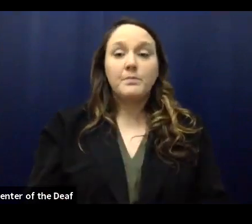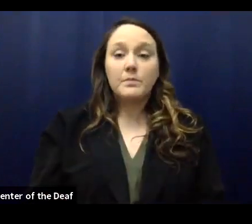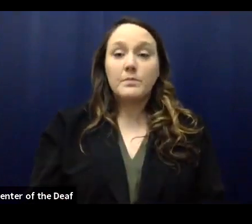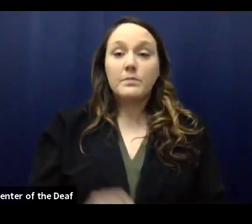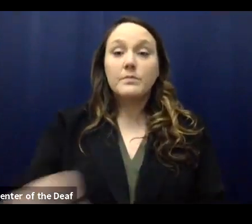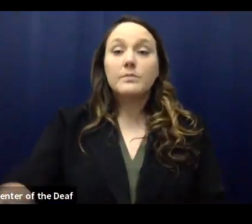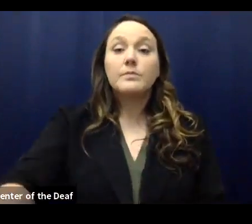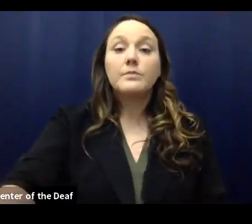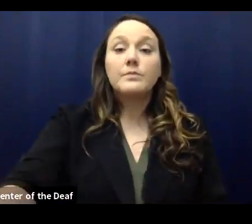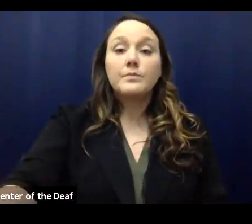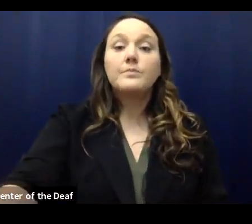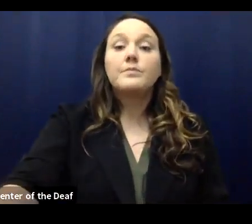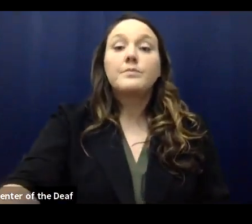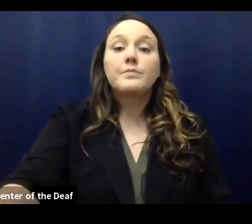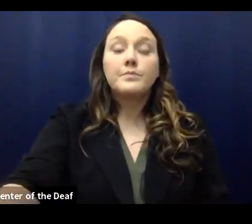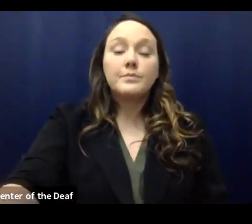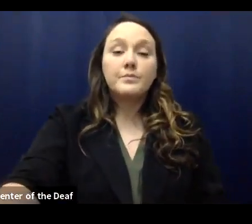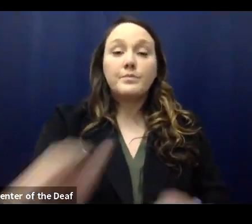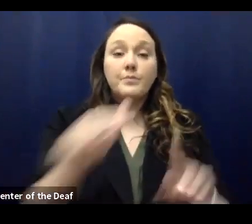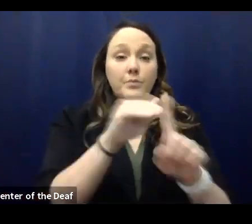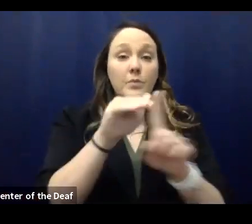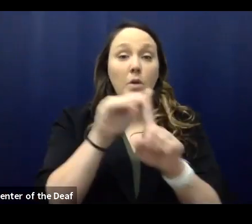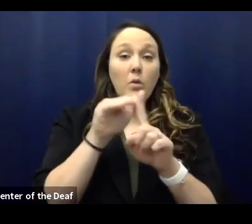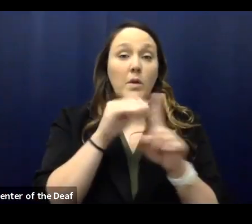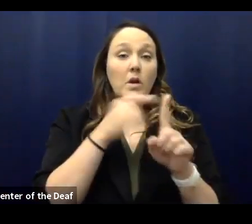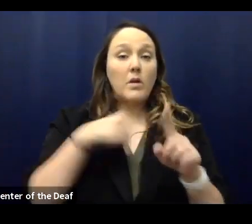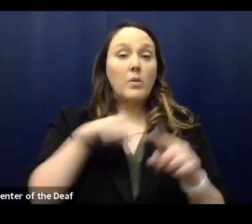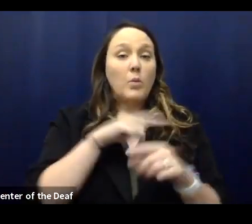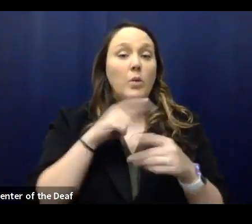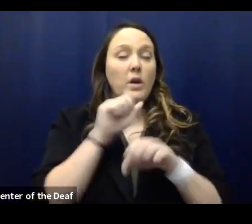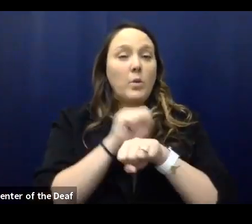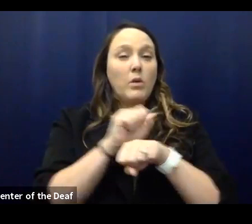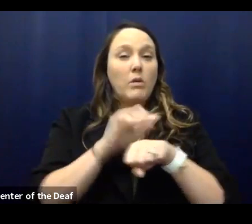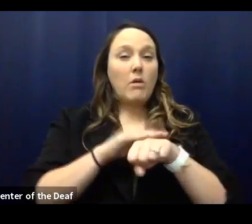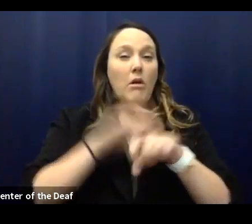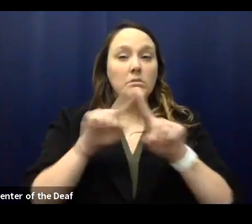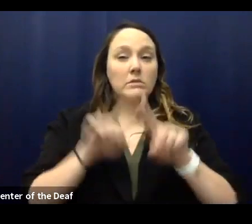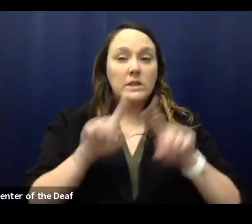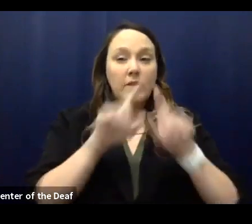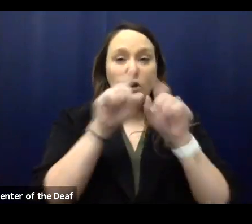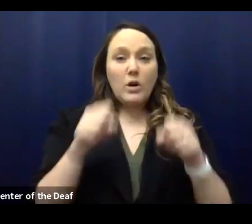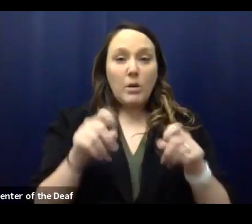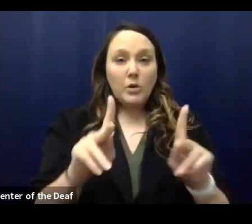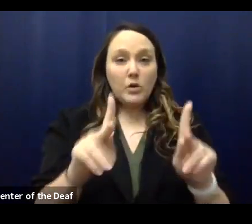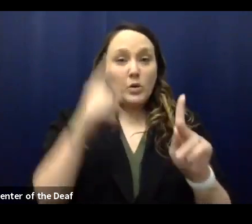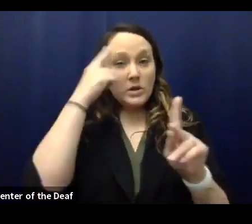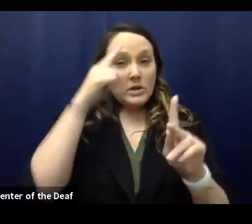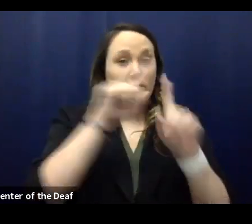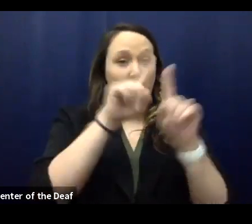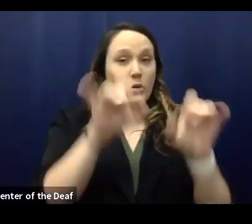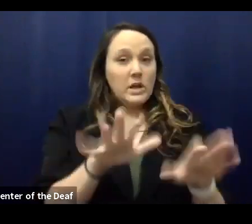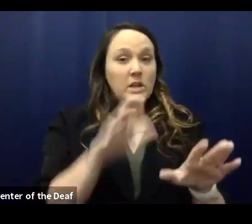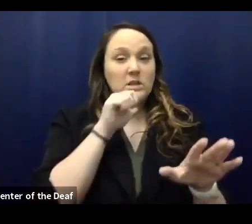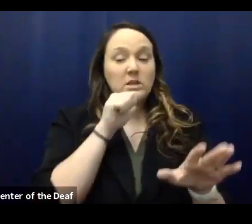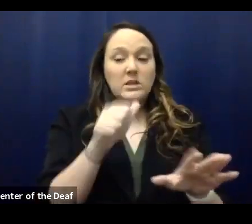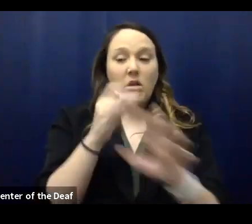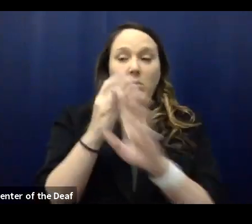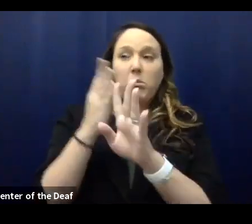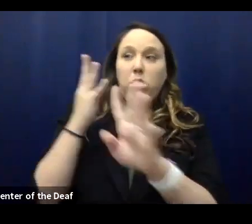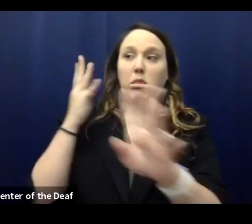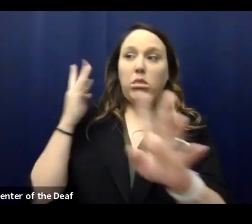As a reminder, we are working through different opportunities for testing that keep folks from waiting outside in the heat.